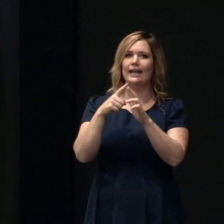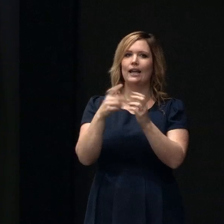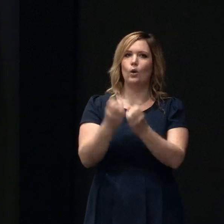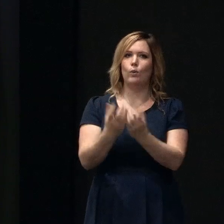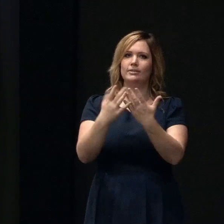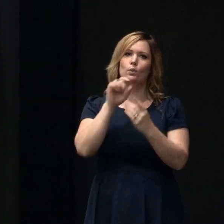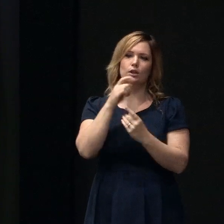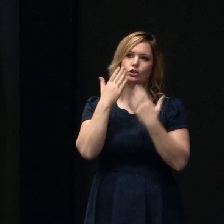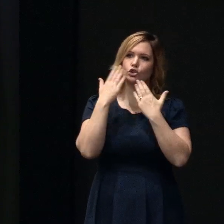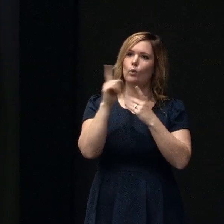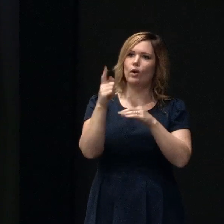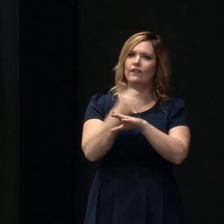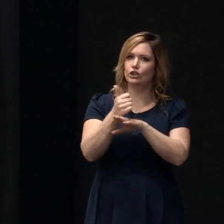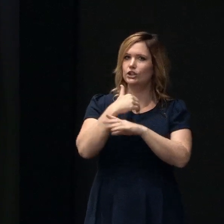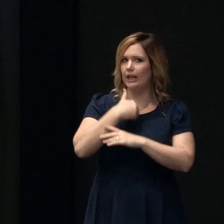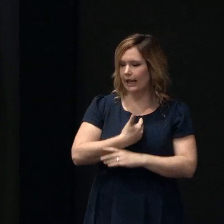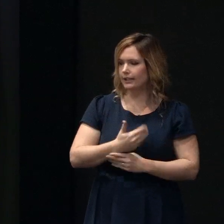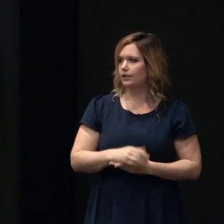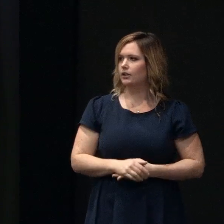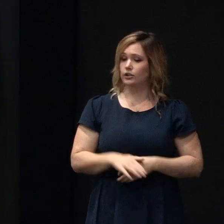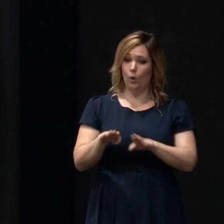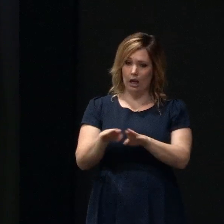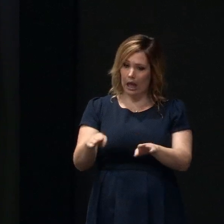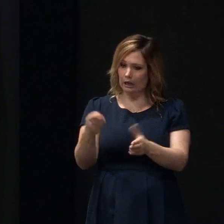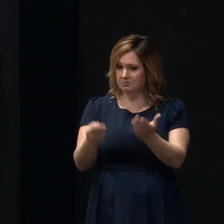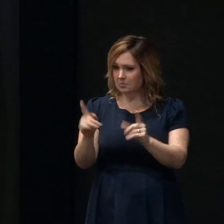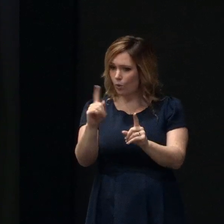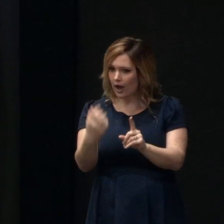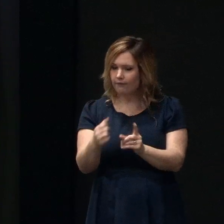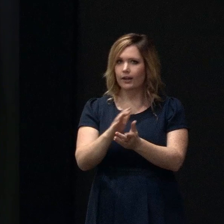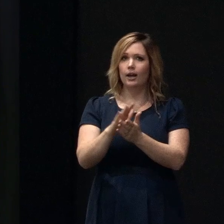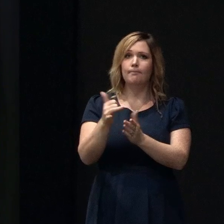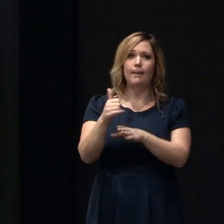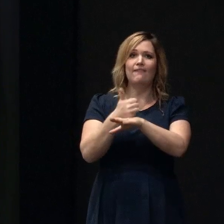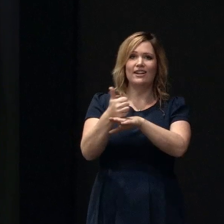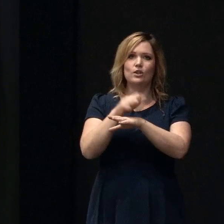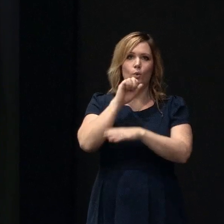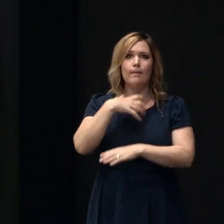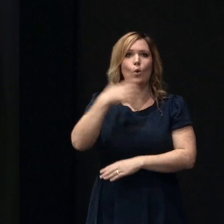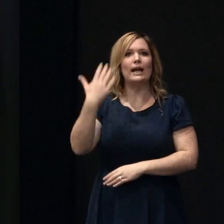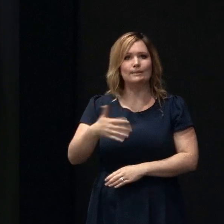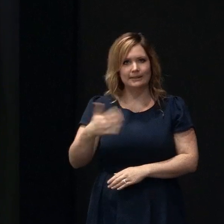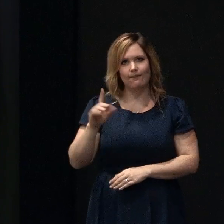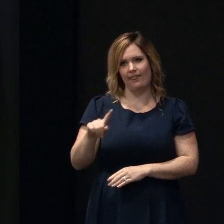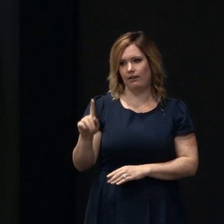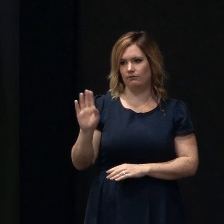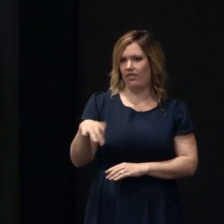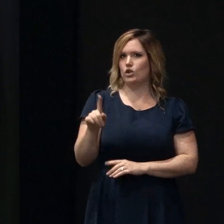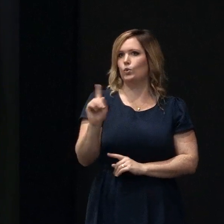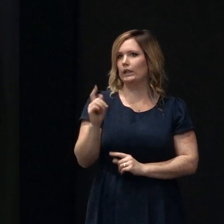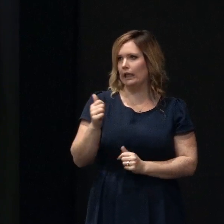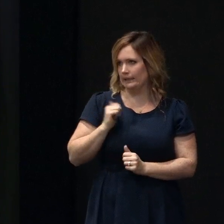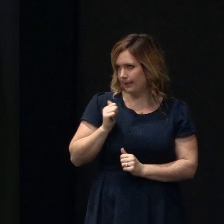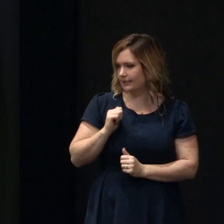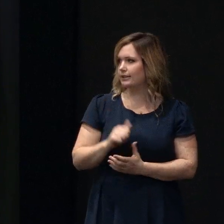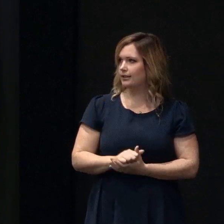the type of land soil that you've got you may find that your foundation requirements will be more expensive than you may initially have anticipated now in many